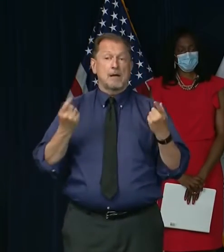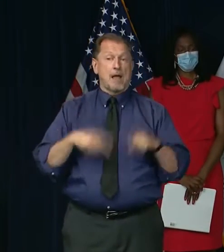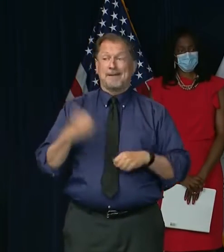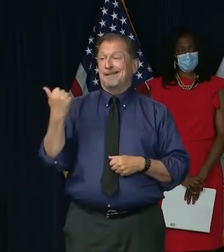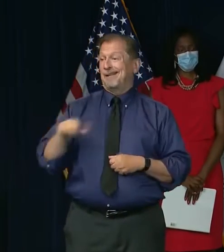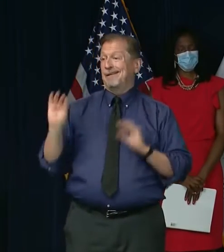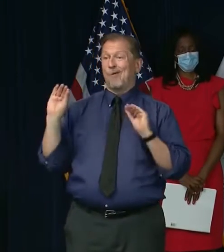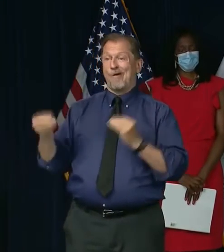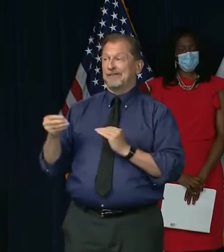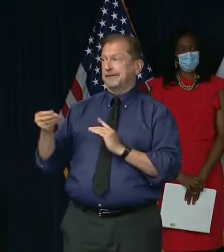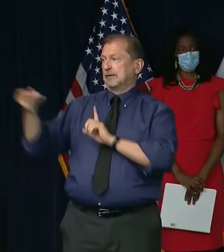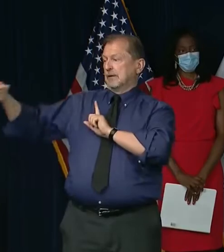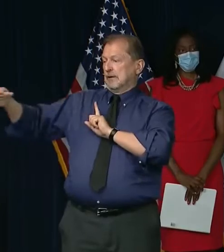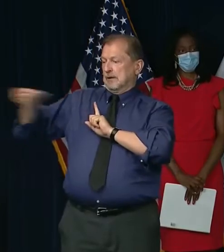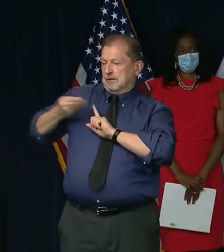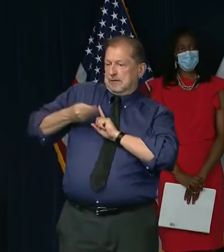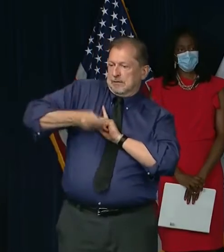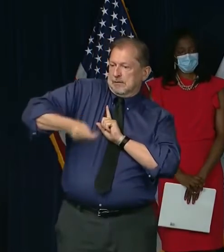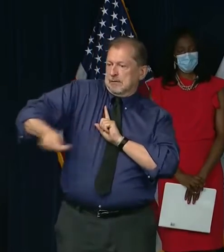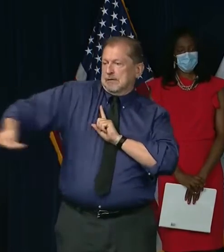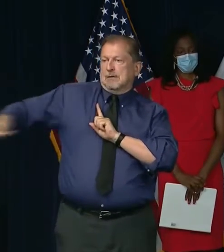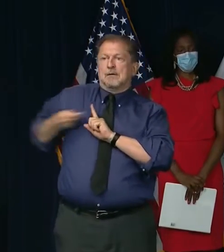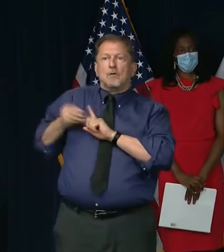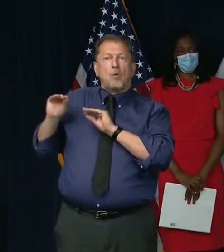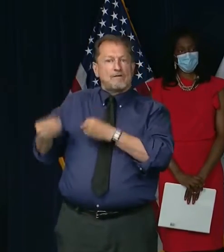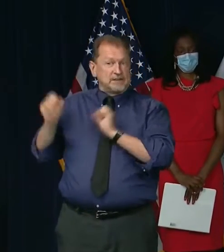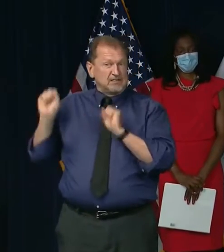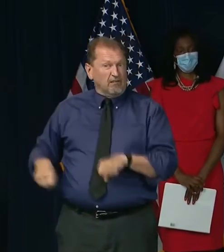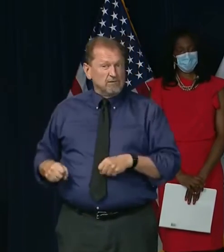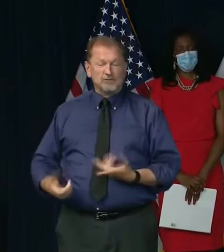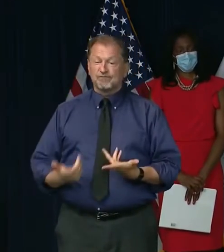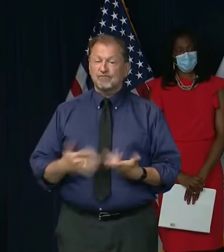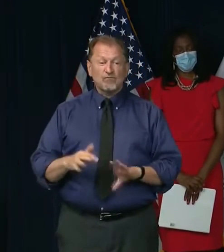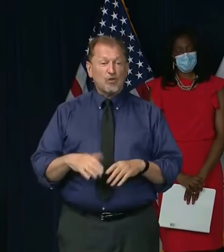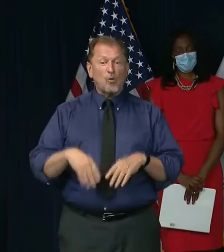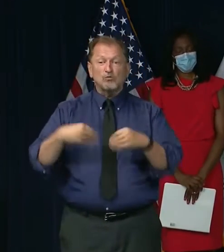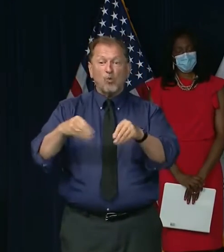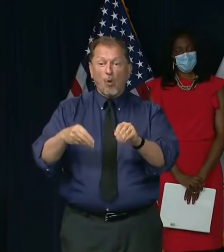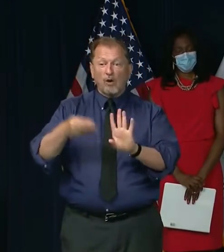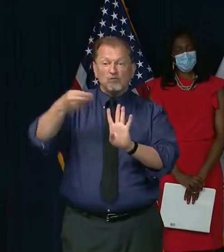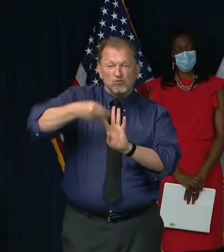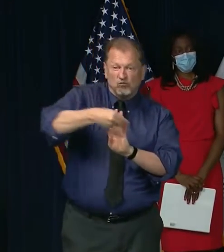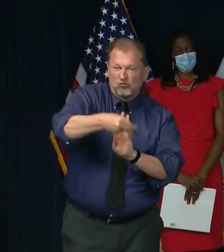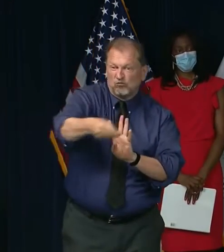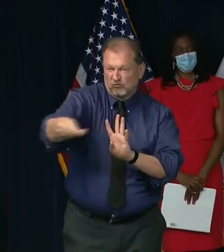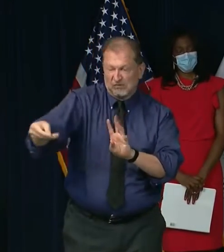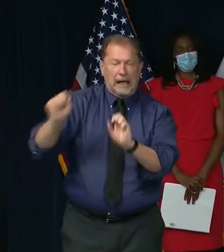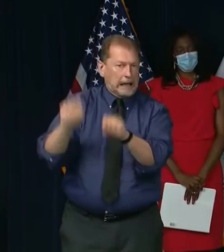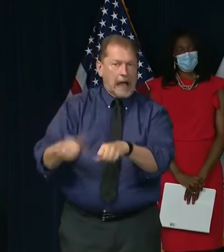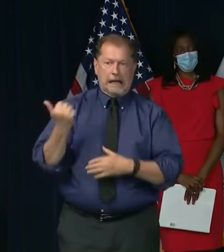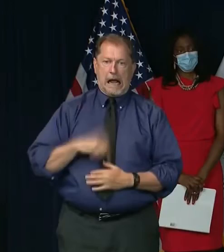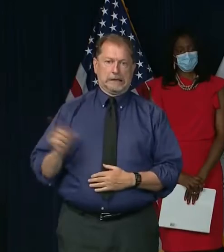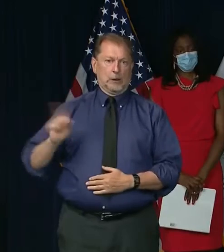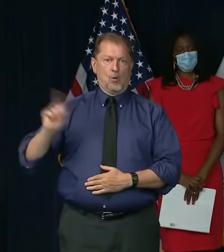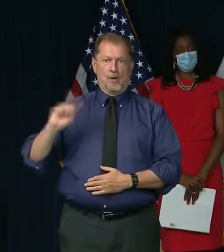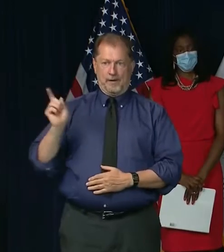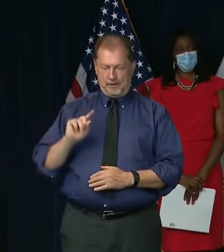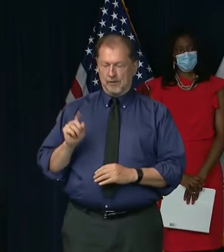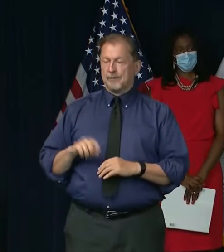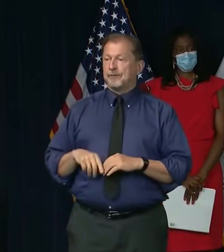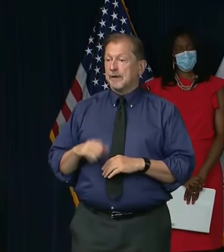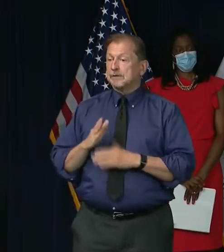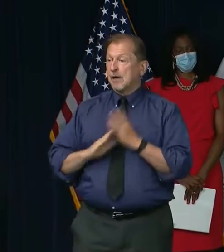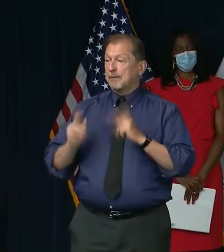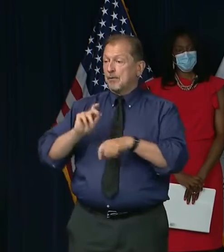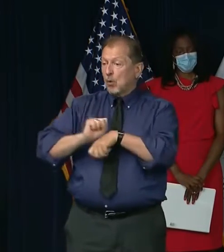any office environment, in any manufacturing environment. It could happen anywhere. And, you know, in many of the places people work,